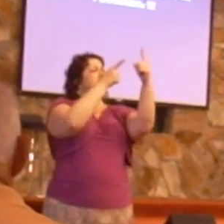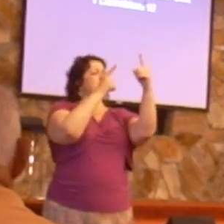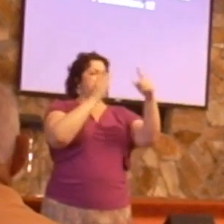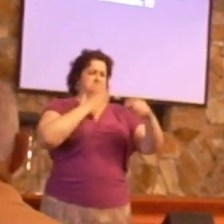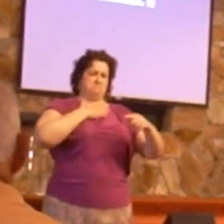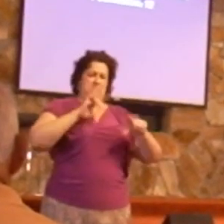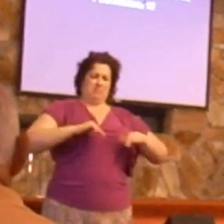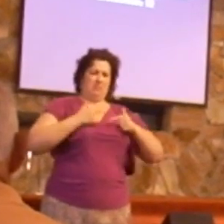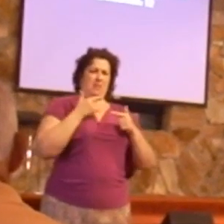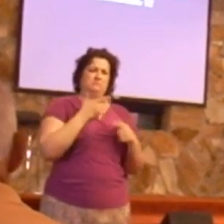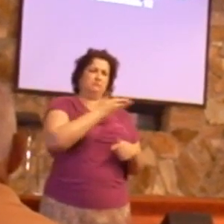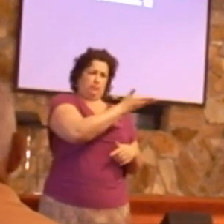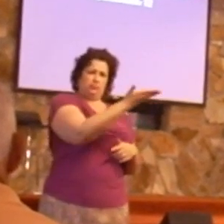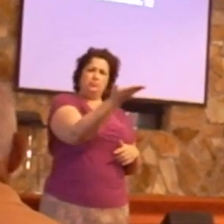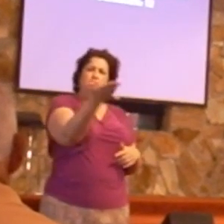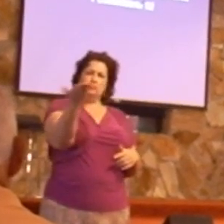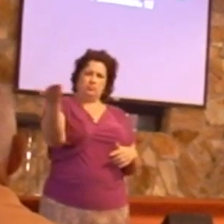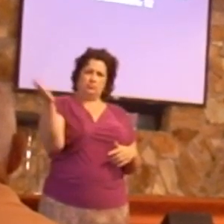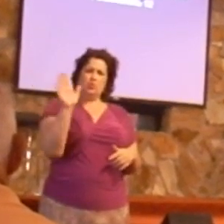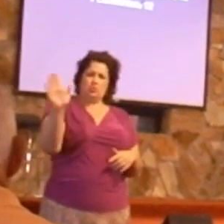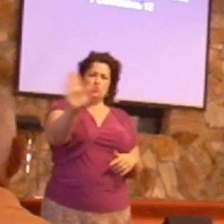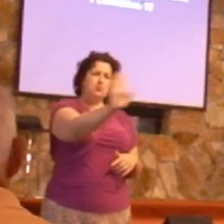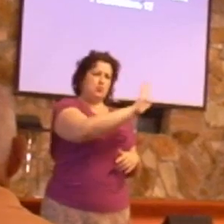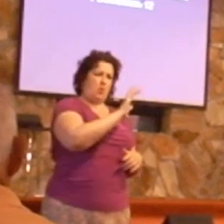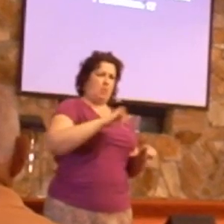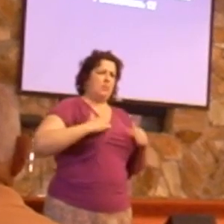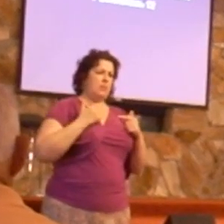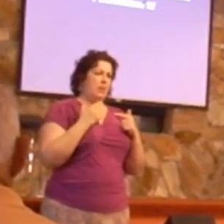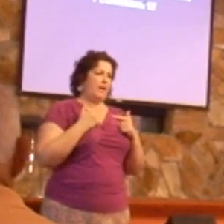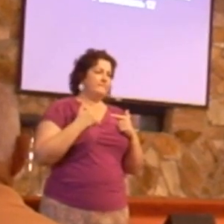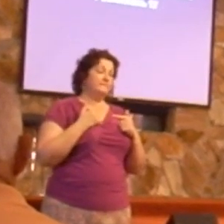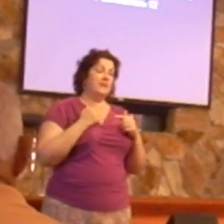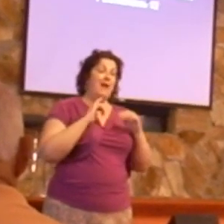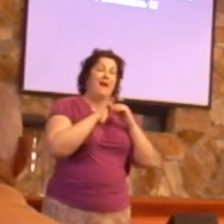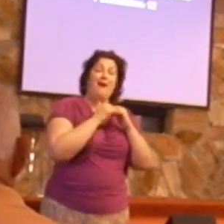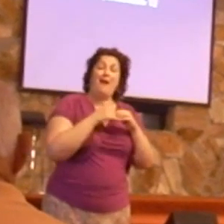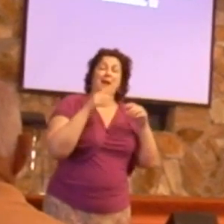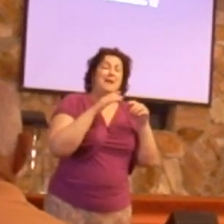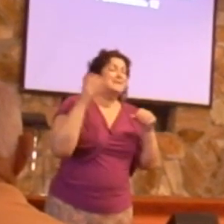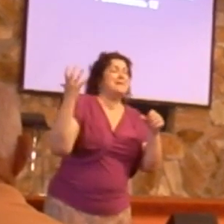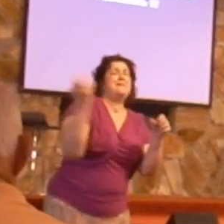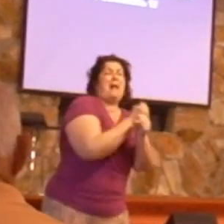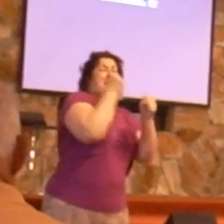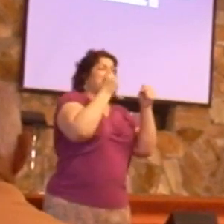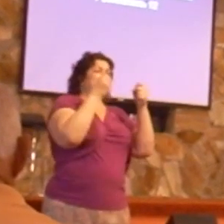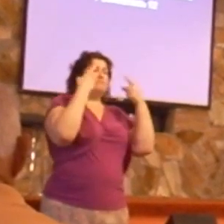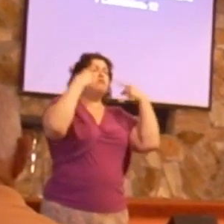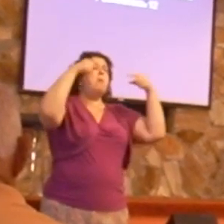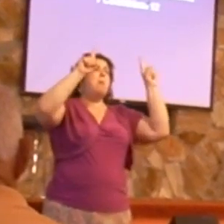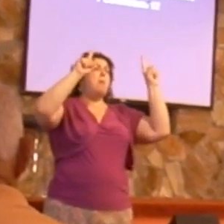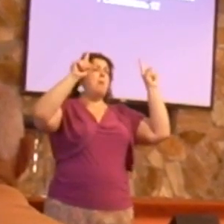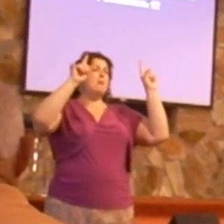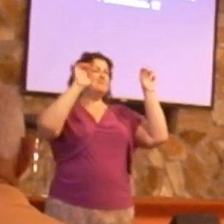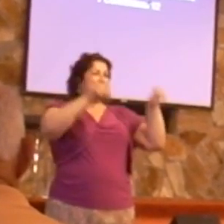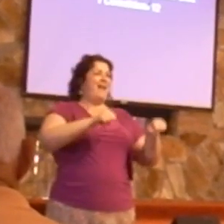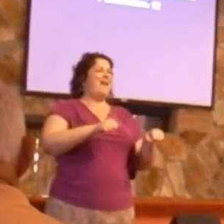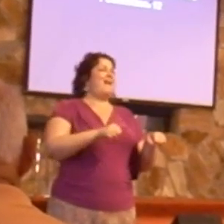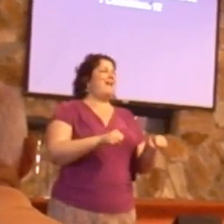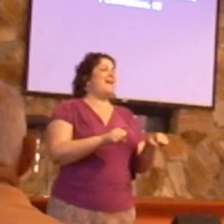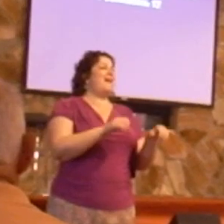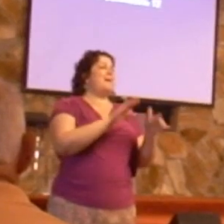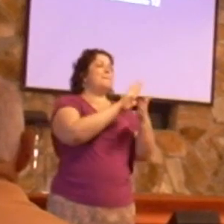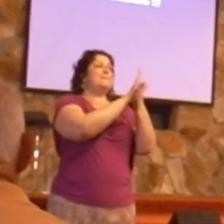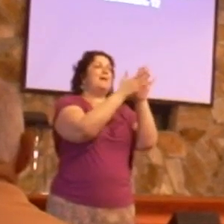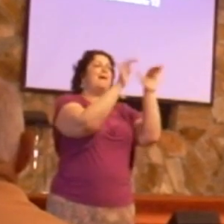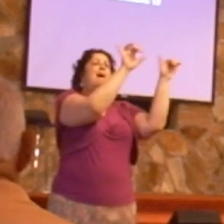different instruments to accomplish that in our life to make us more like the Lord Jesus Christ. And we've